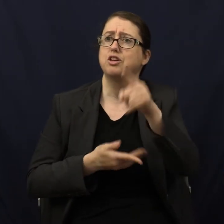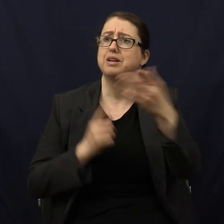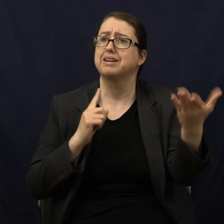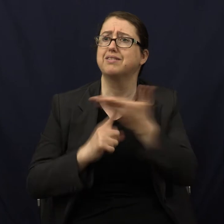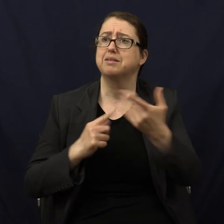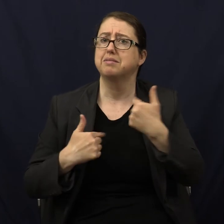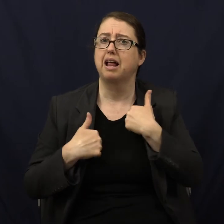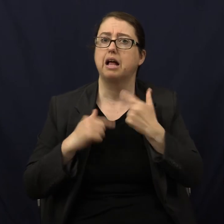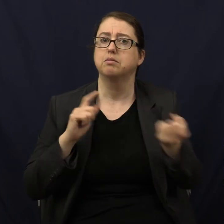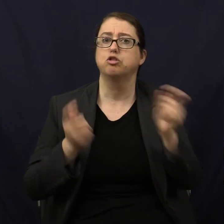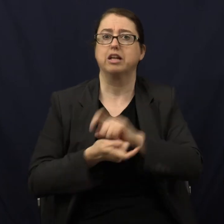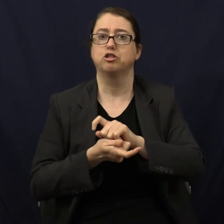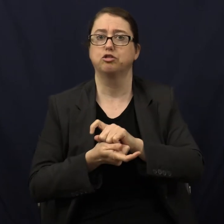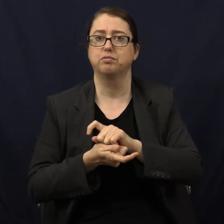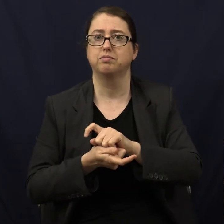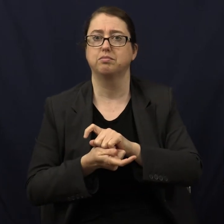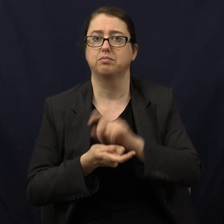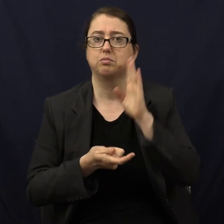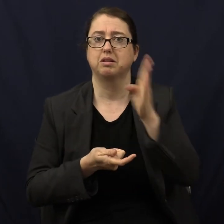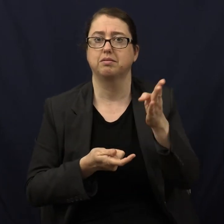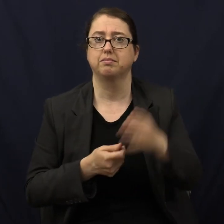you've convinced me. I'm switching over.